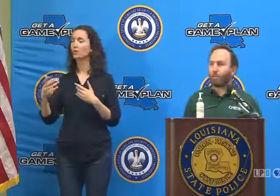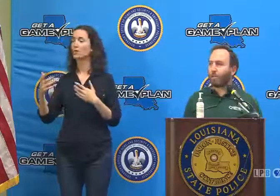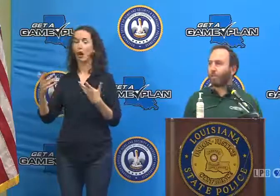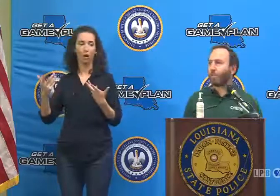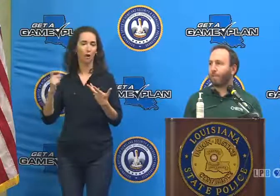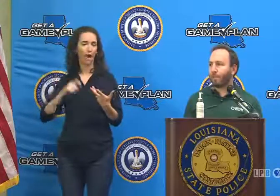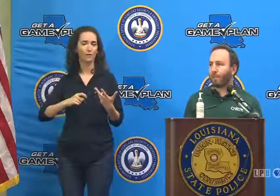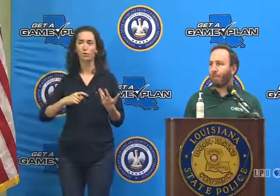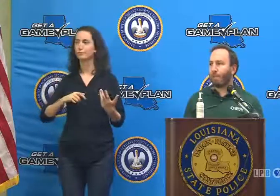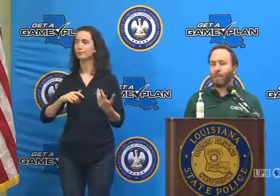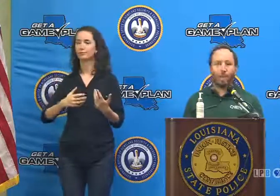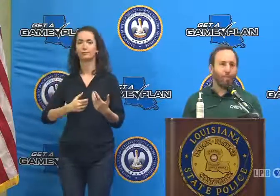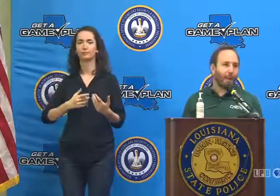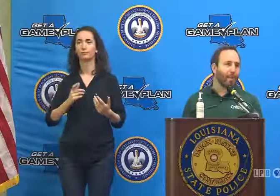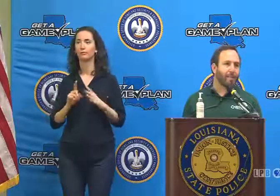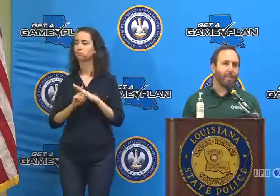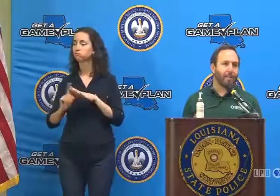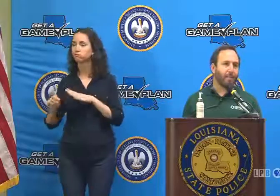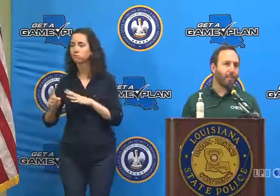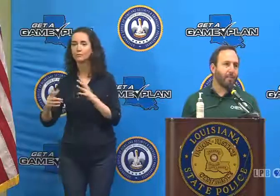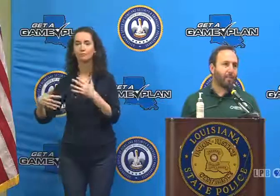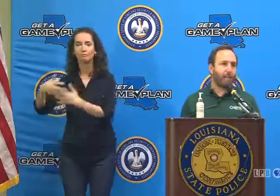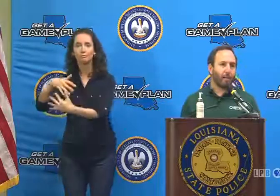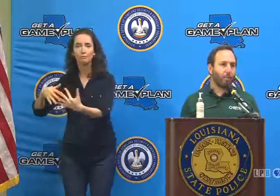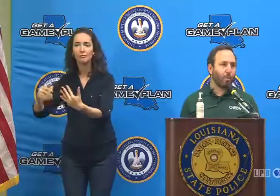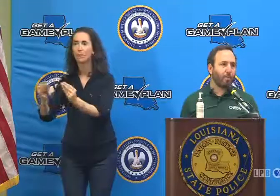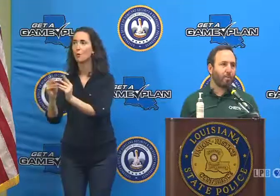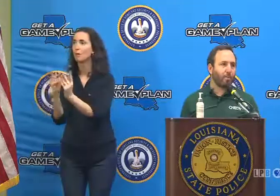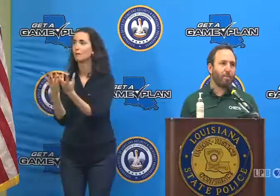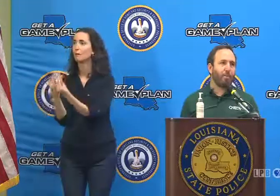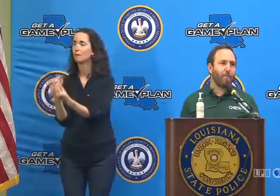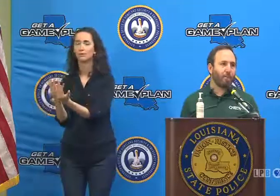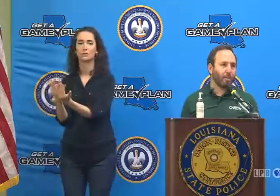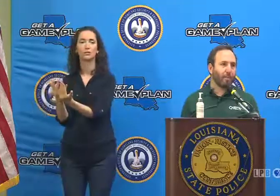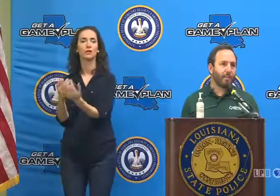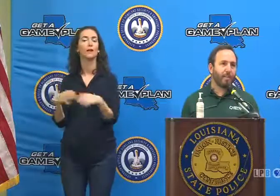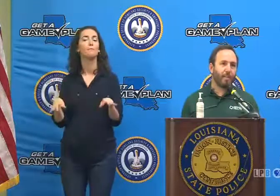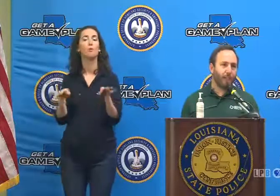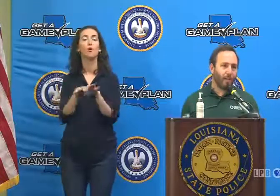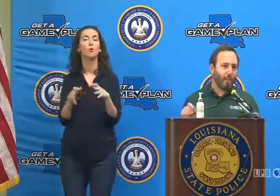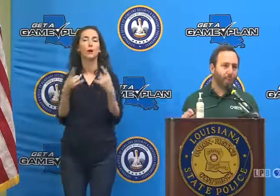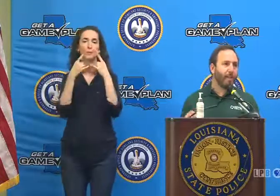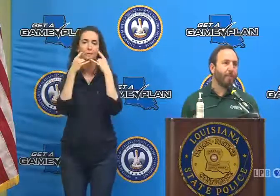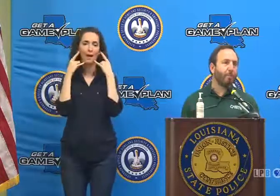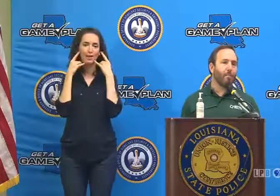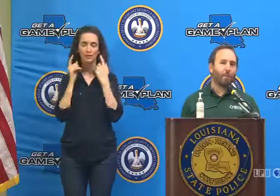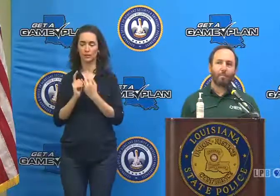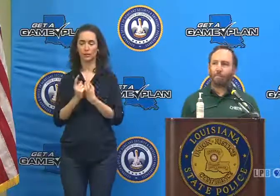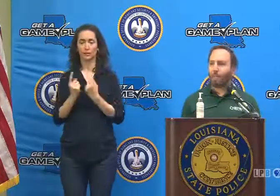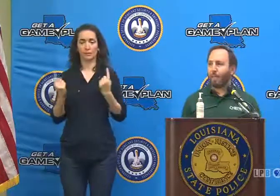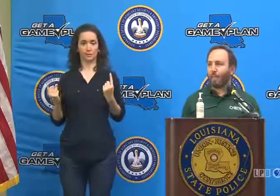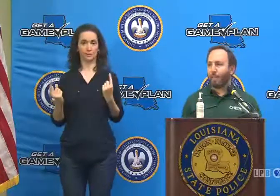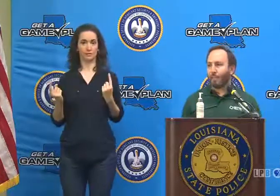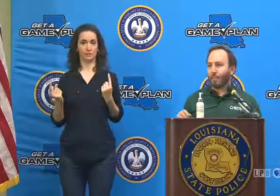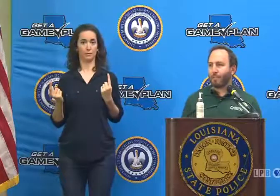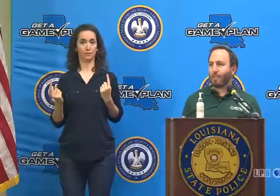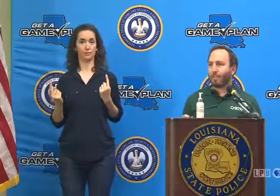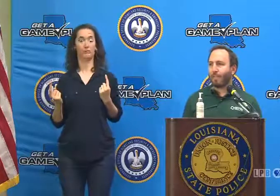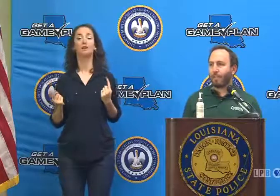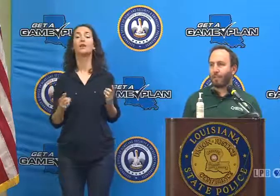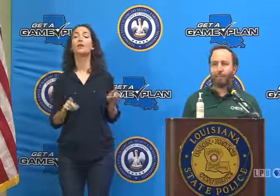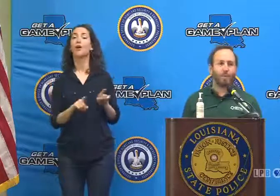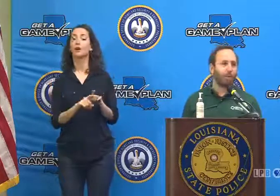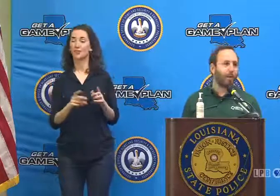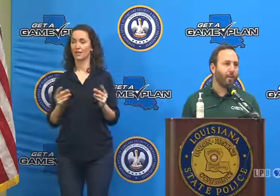storm or for any other reason, masking and distancing are the best ways to keep you protected in that immediate moment. And getting